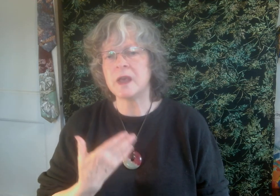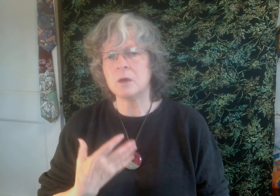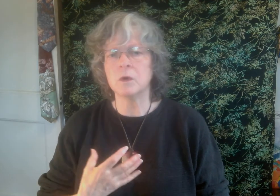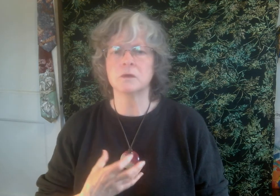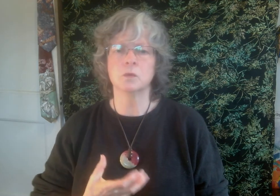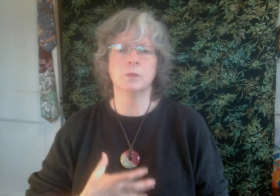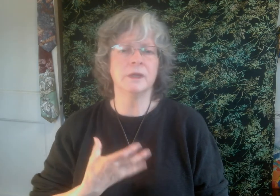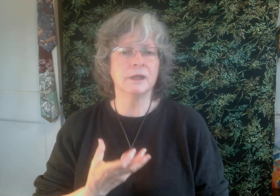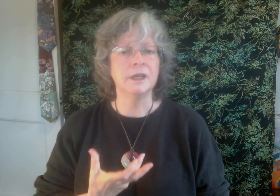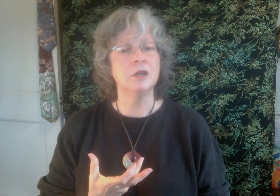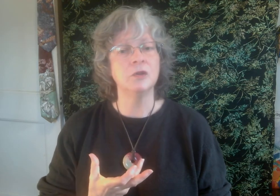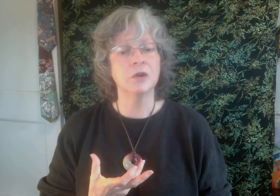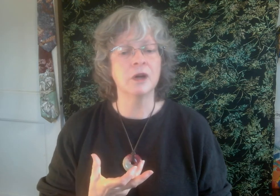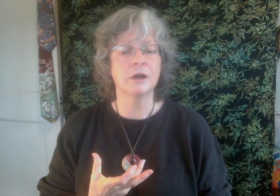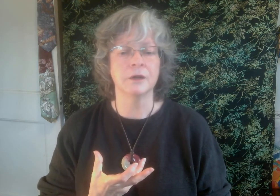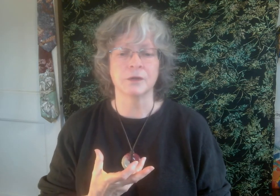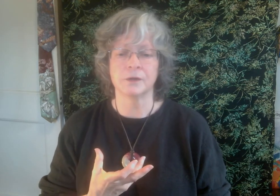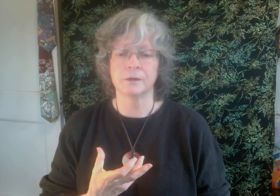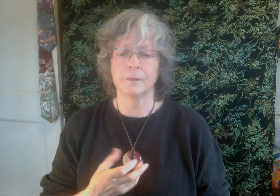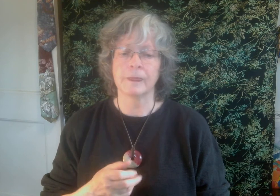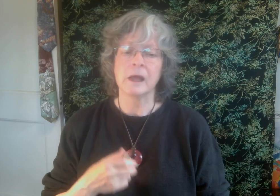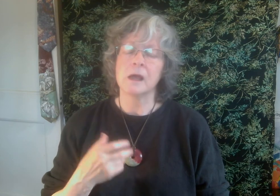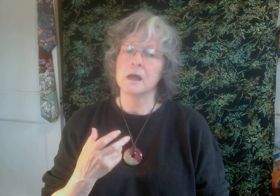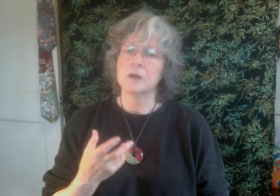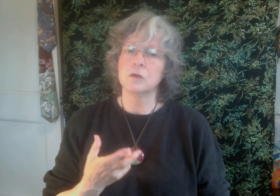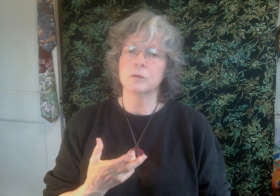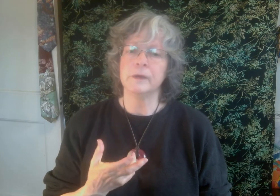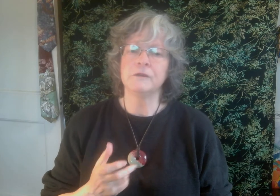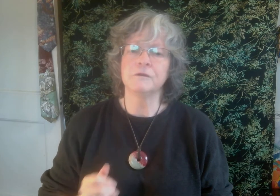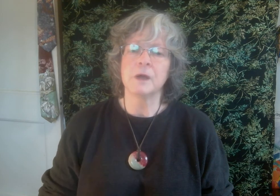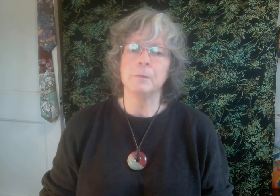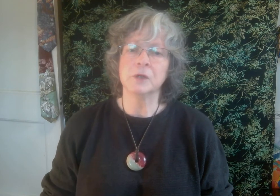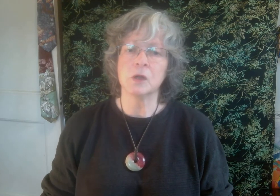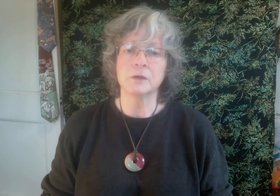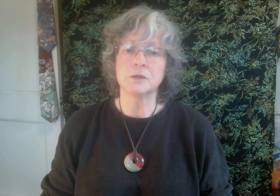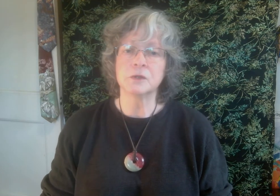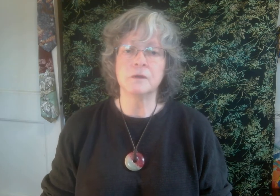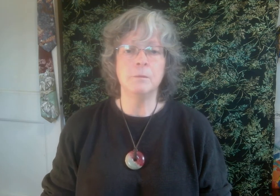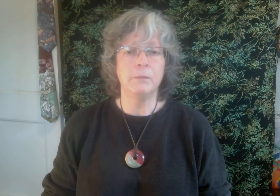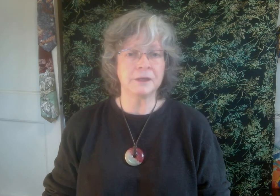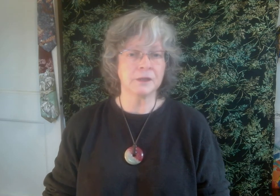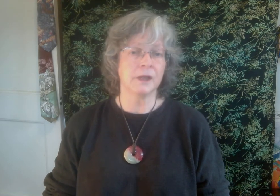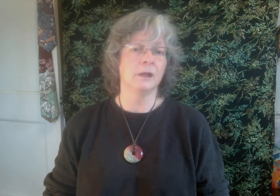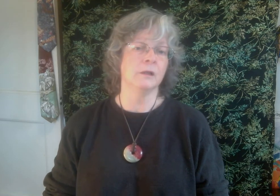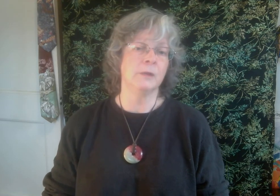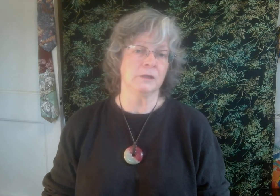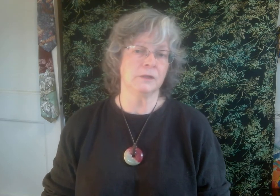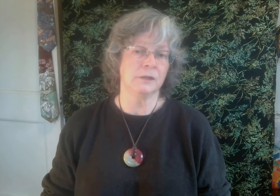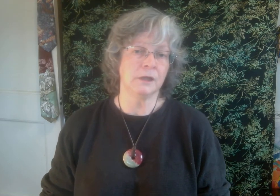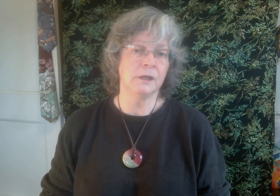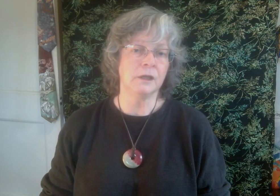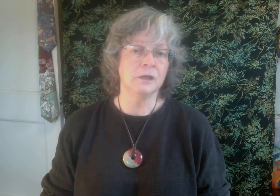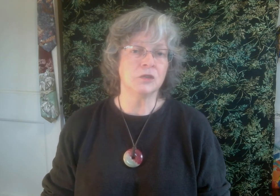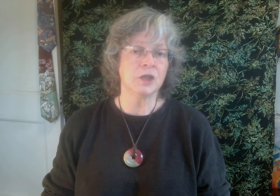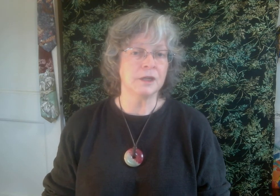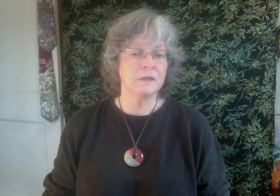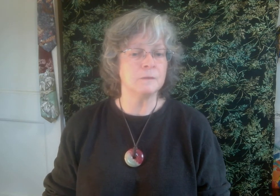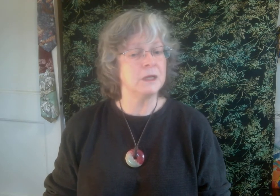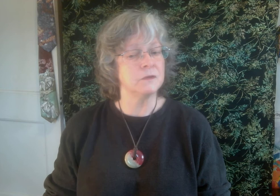what's really in your heart. Grief belongs to the metal element in Chinese medicine.